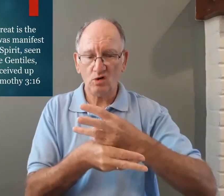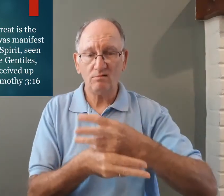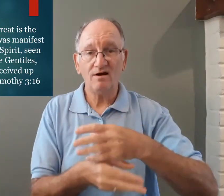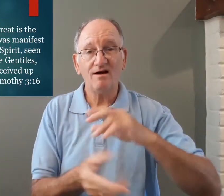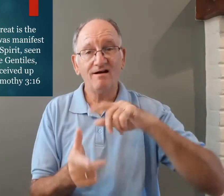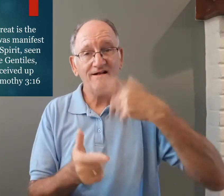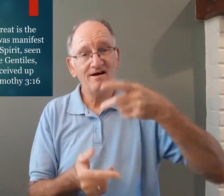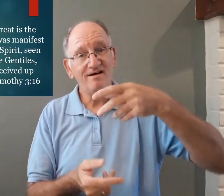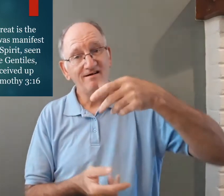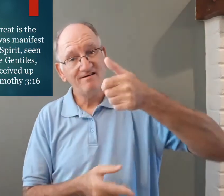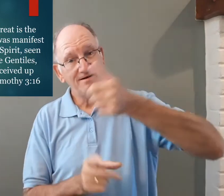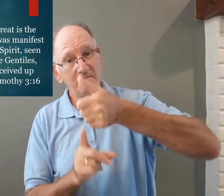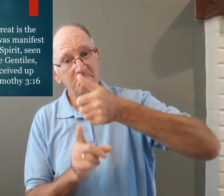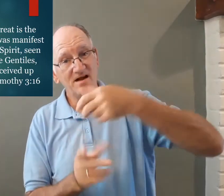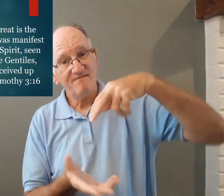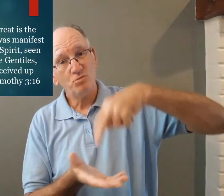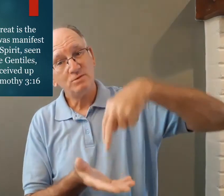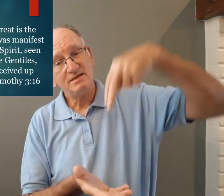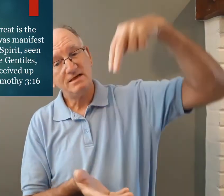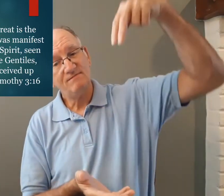and received up into glory